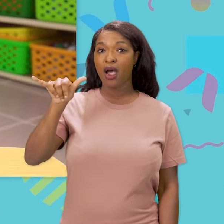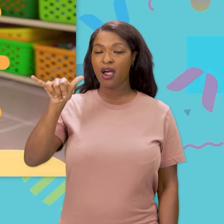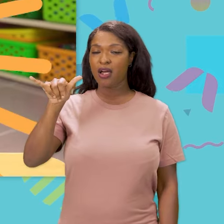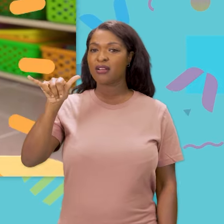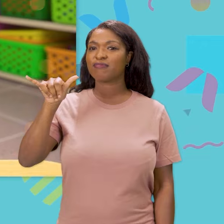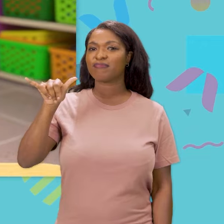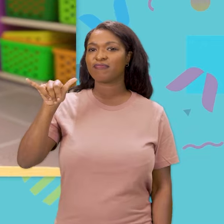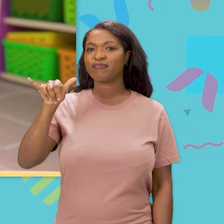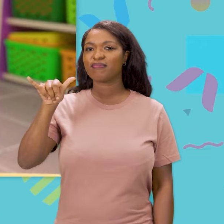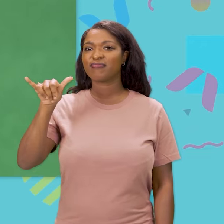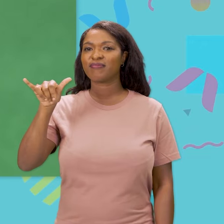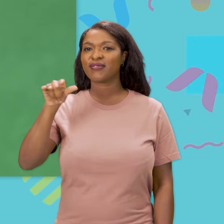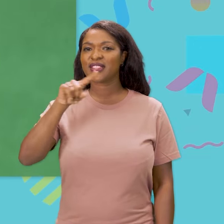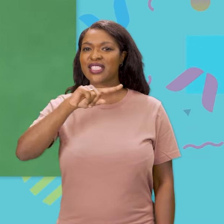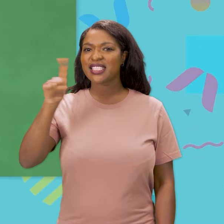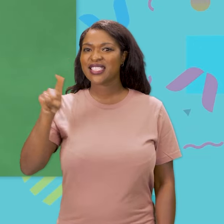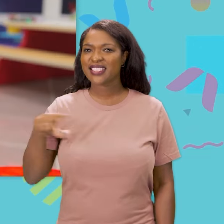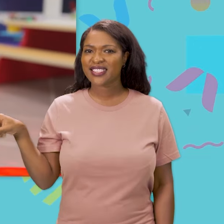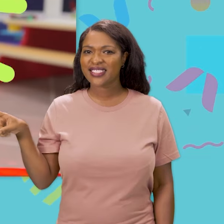O, I, F,